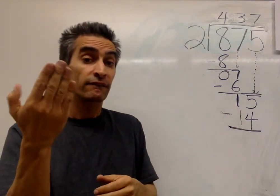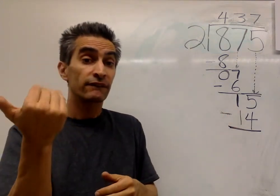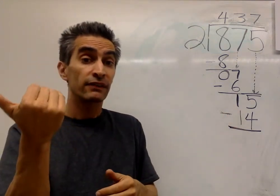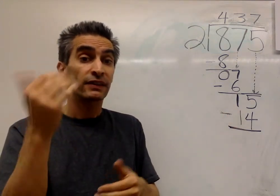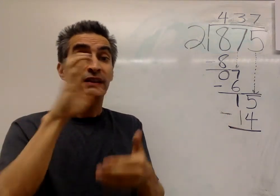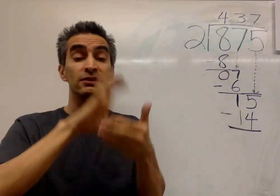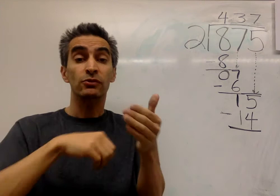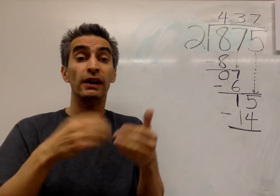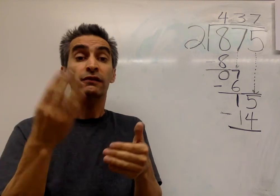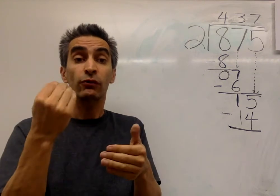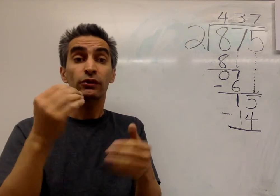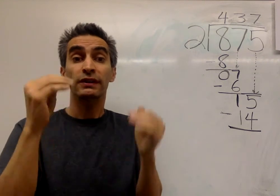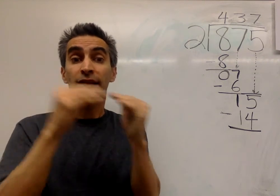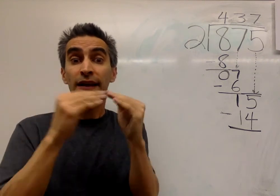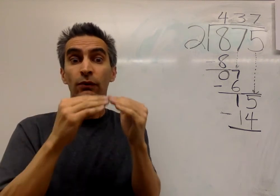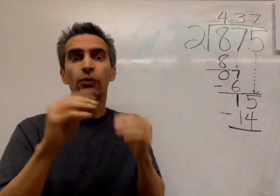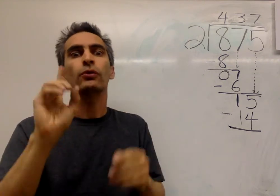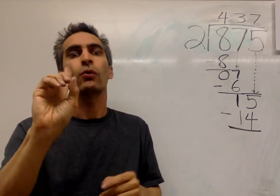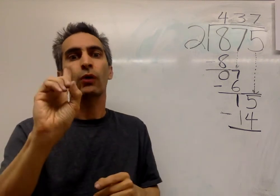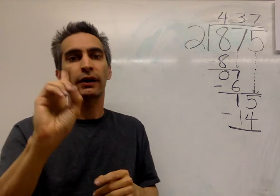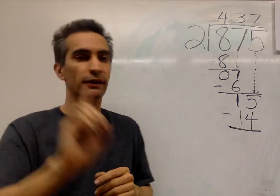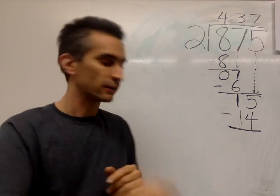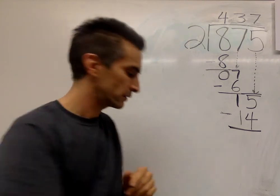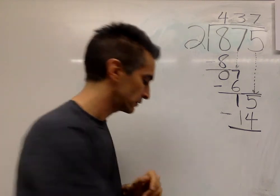Fifteen minus fourteen equals one.